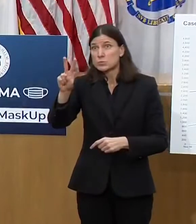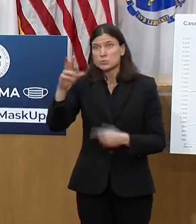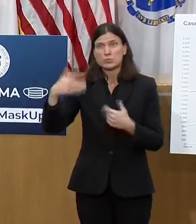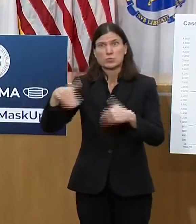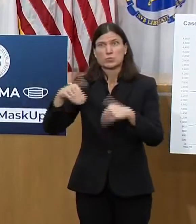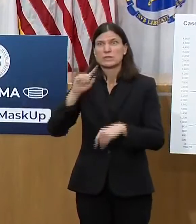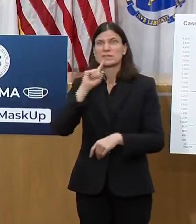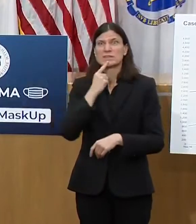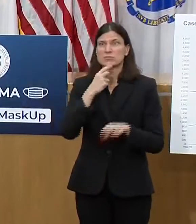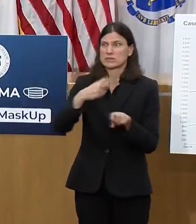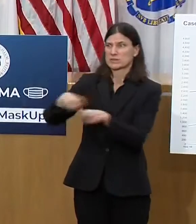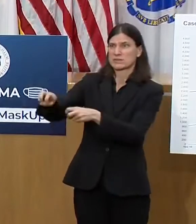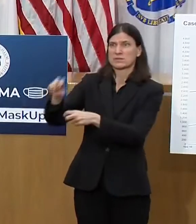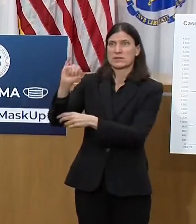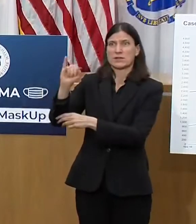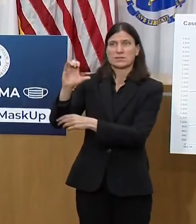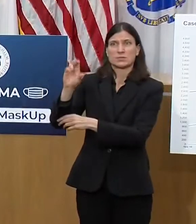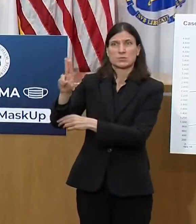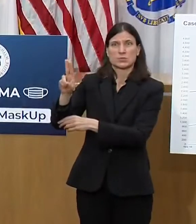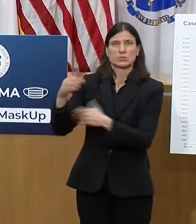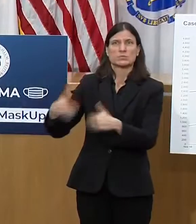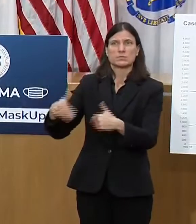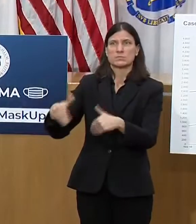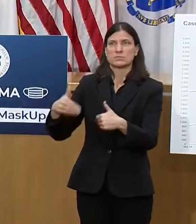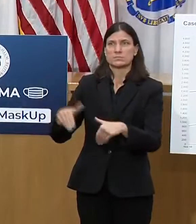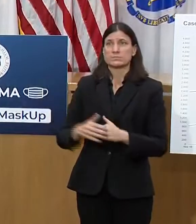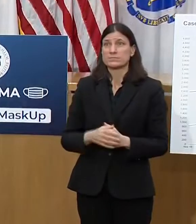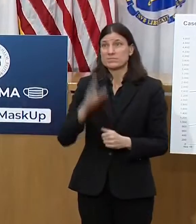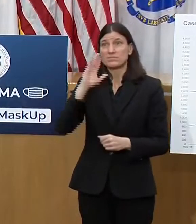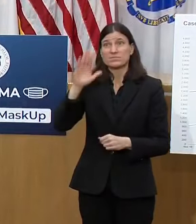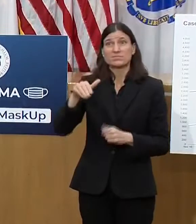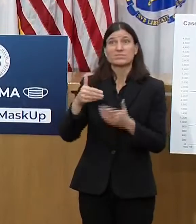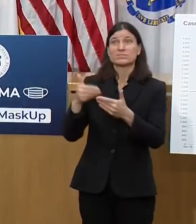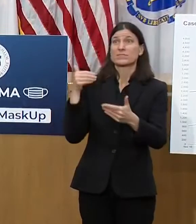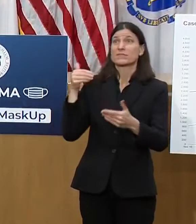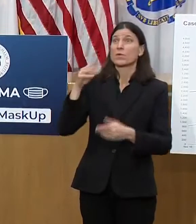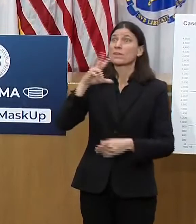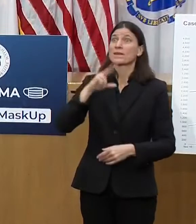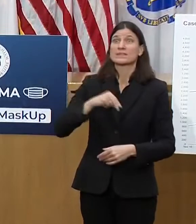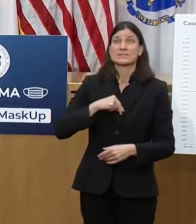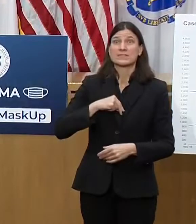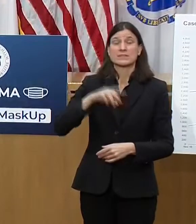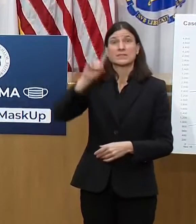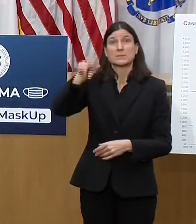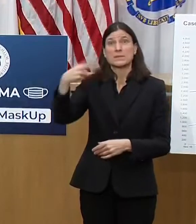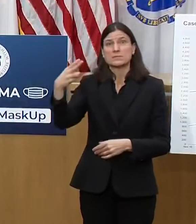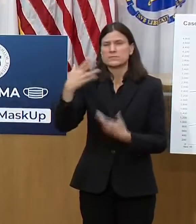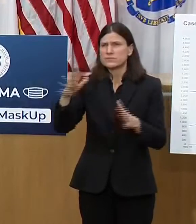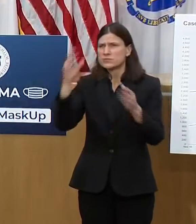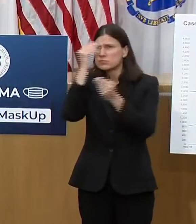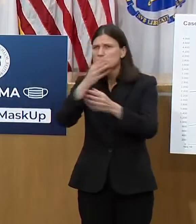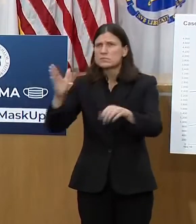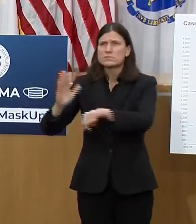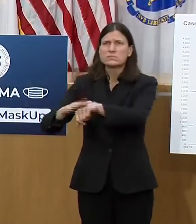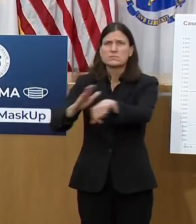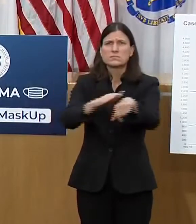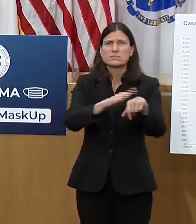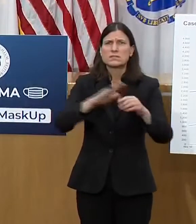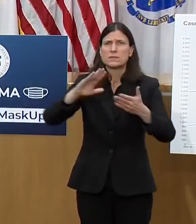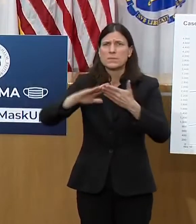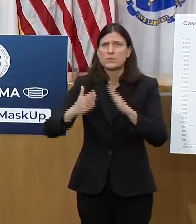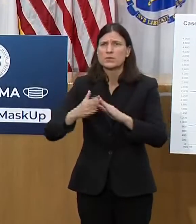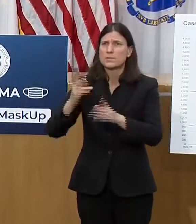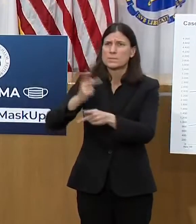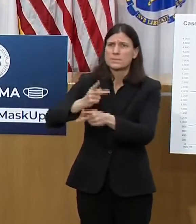Now, in the weeks leading up to Thanksgiving, the Department of Public Health put out guidance emphasizing the safest way to celebrate the holiday